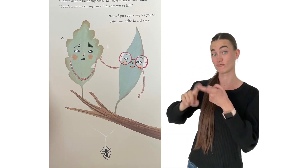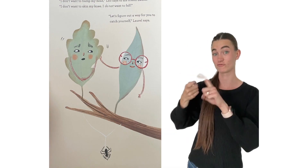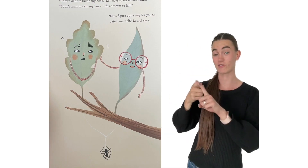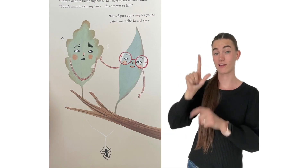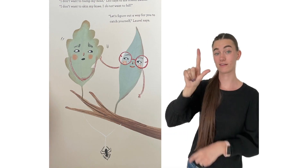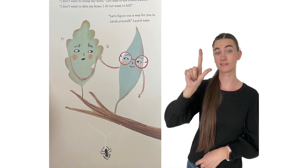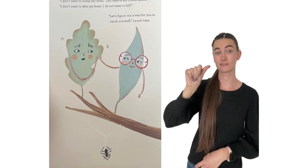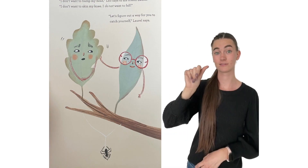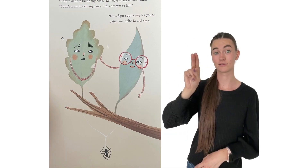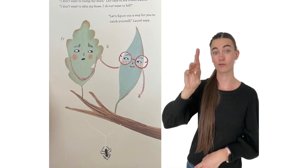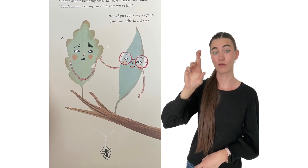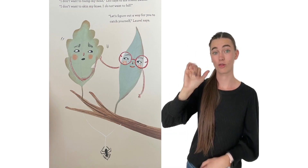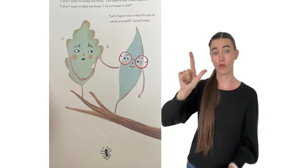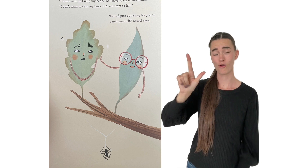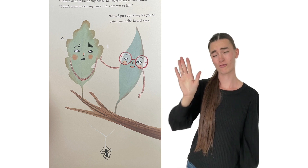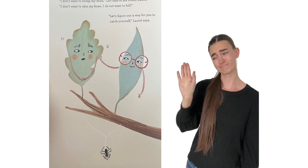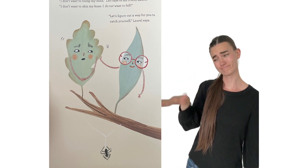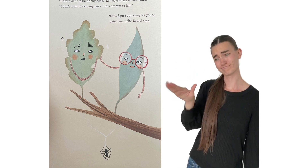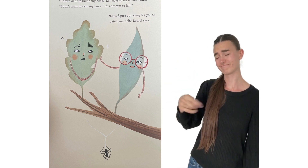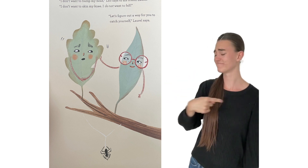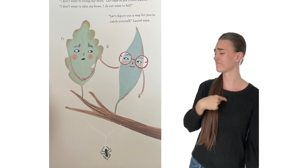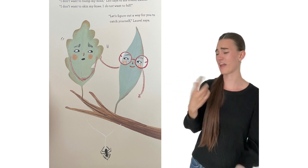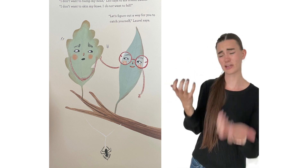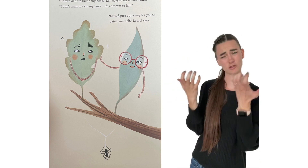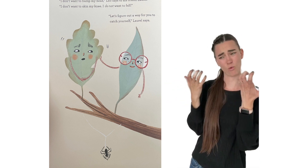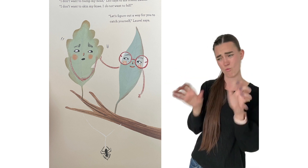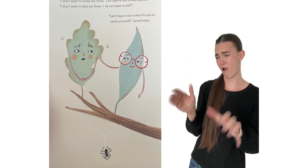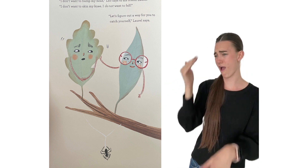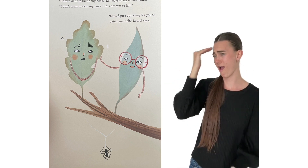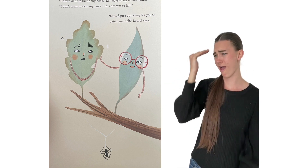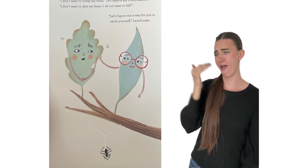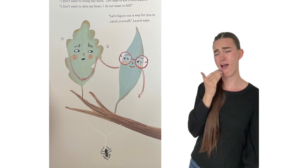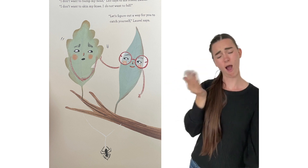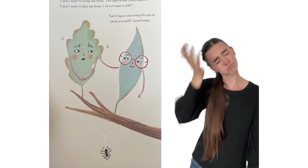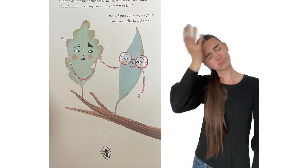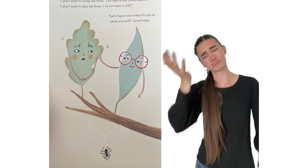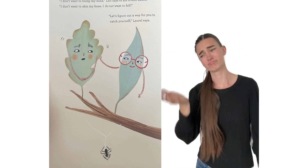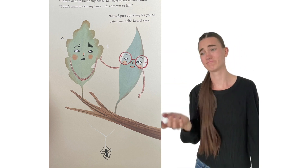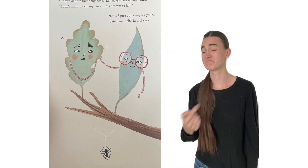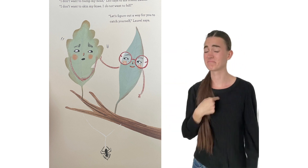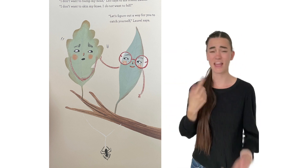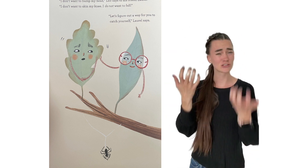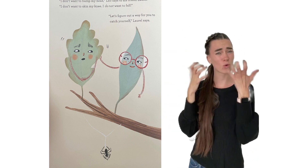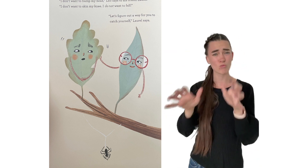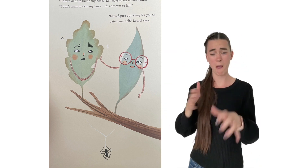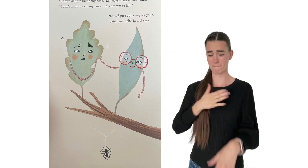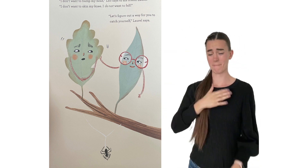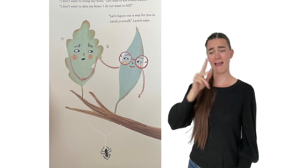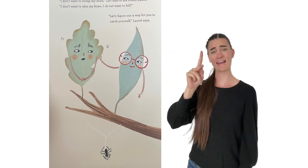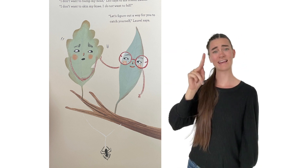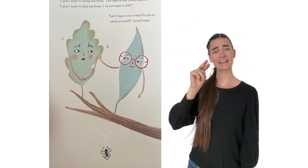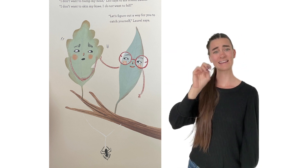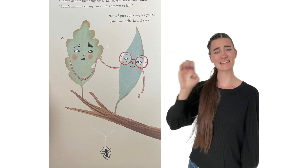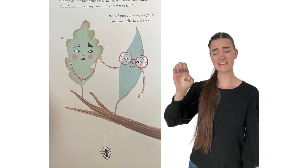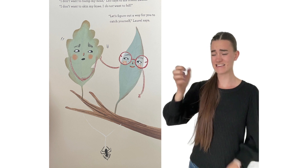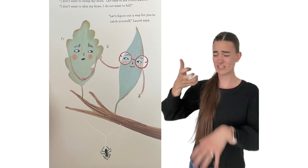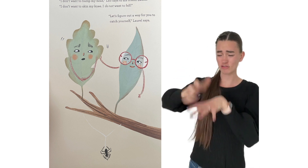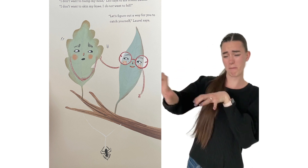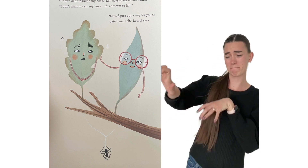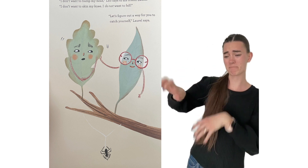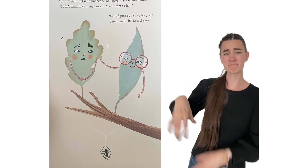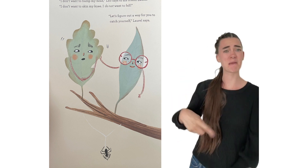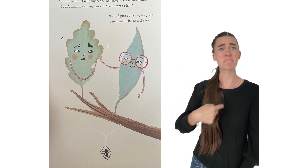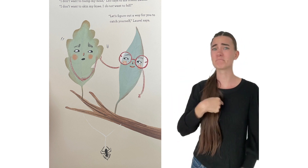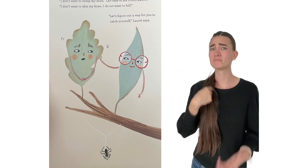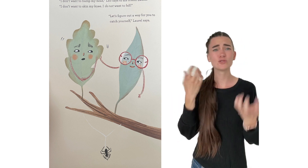I don't want to bump my head, Leaf says to his friend Laurel. I don't want to